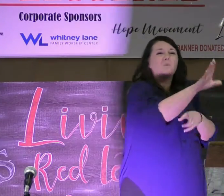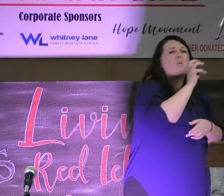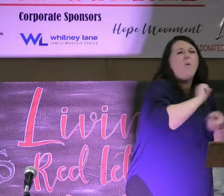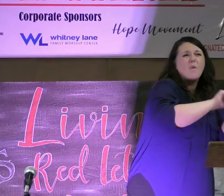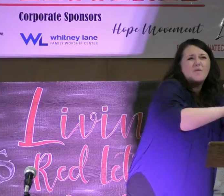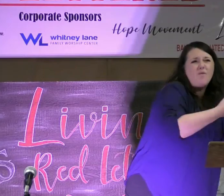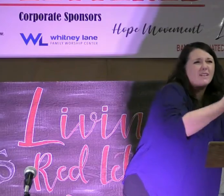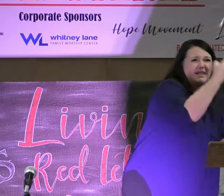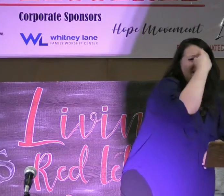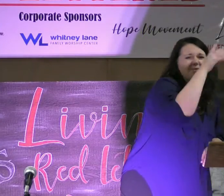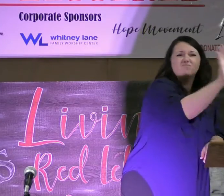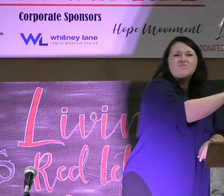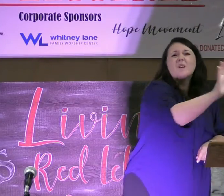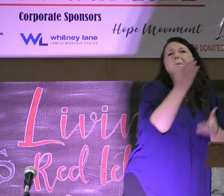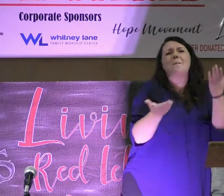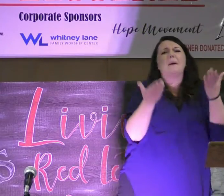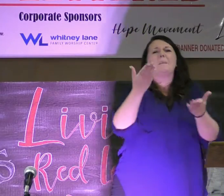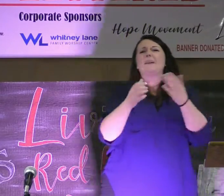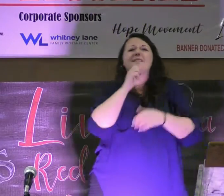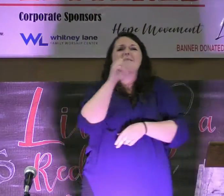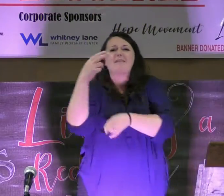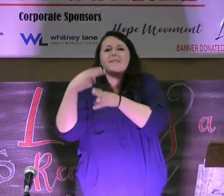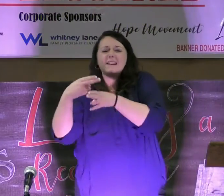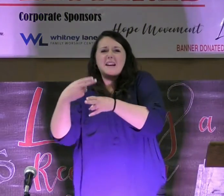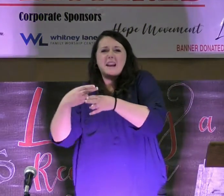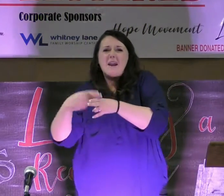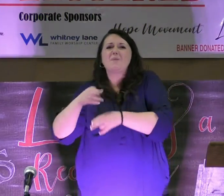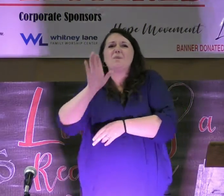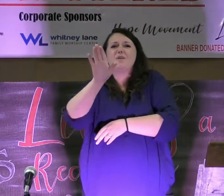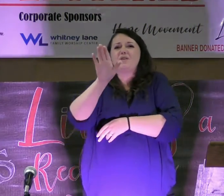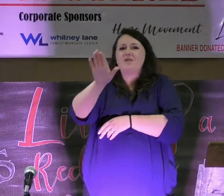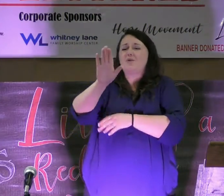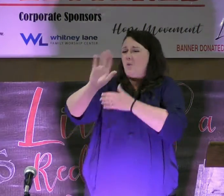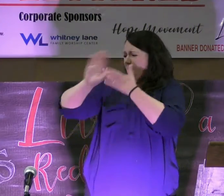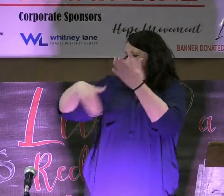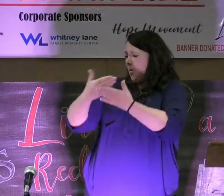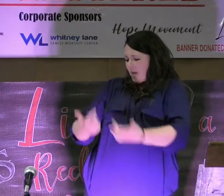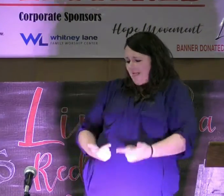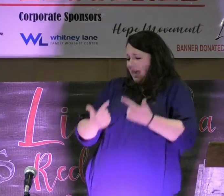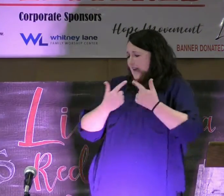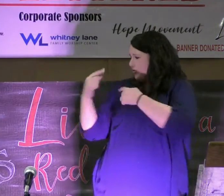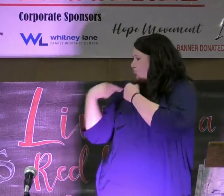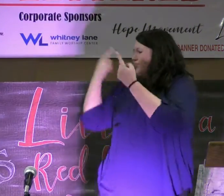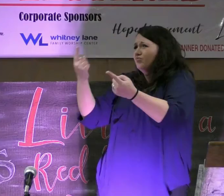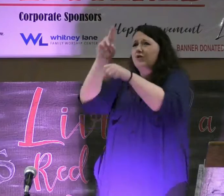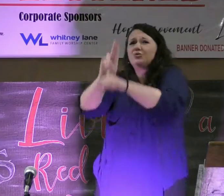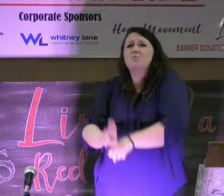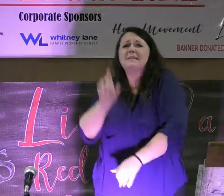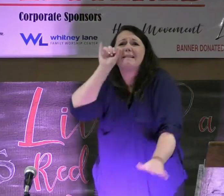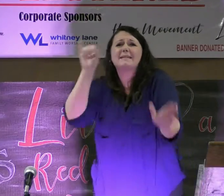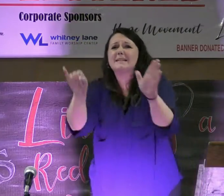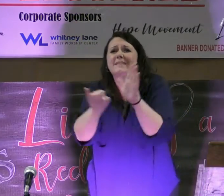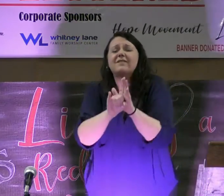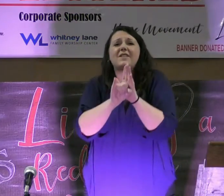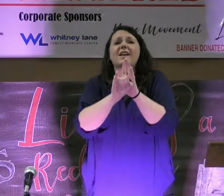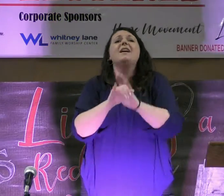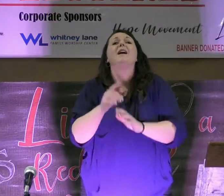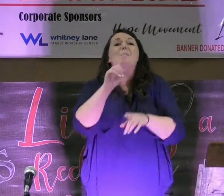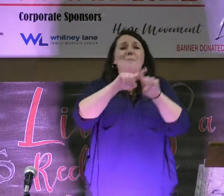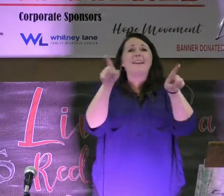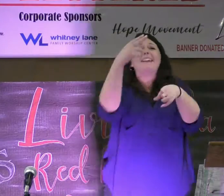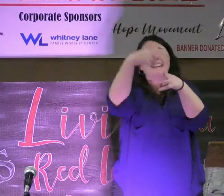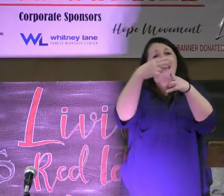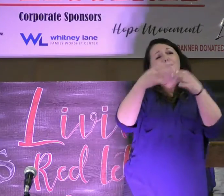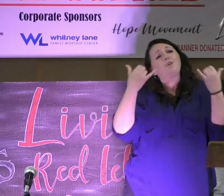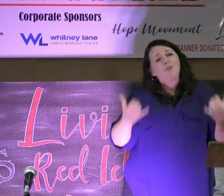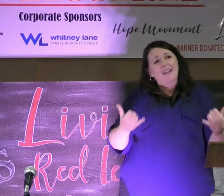friends associate you with. Maybe it's not the name that your whole life you were used to identifying with. But it's the name